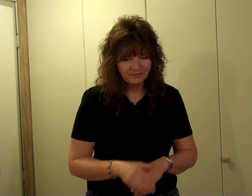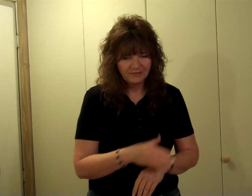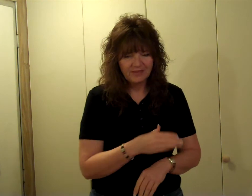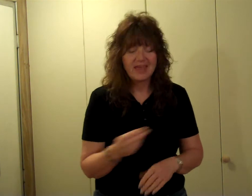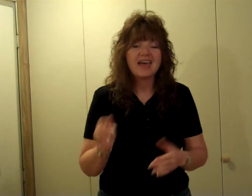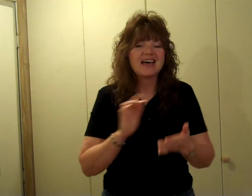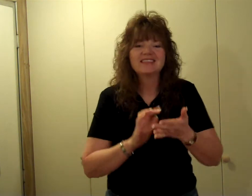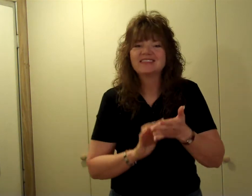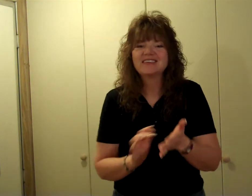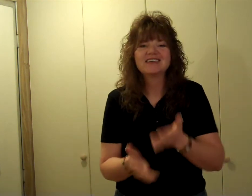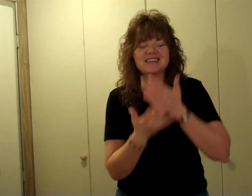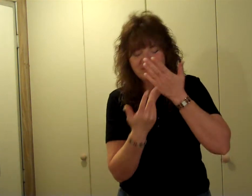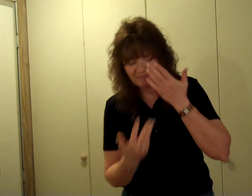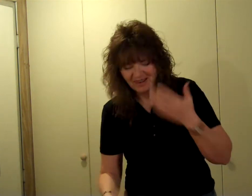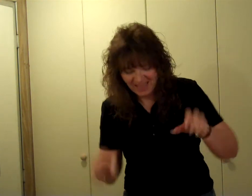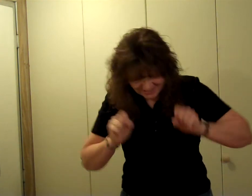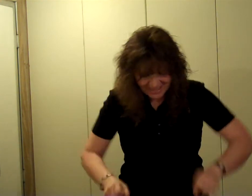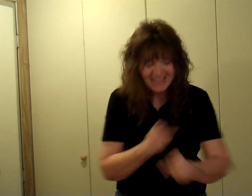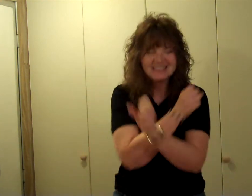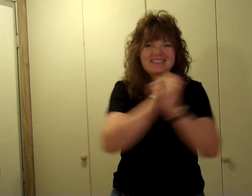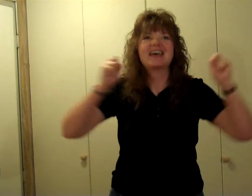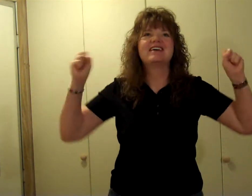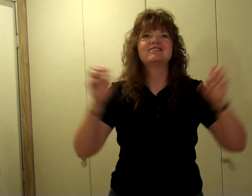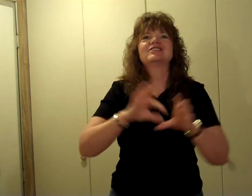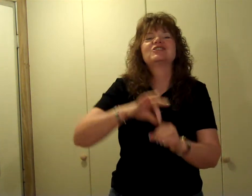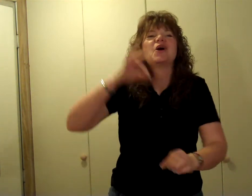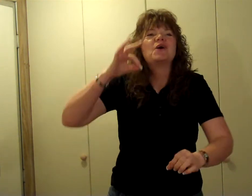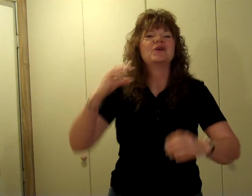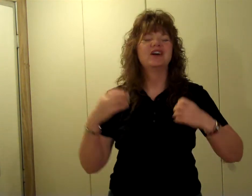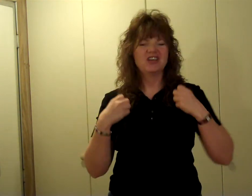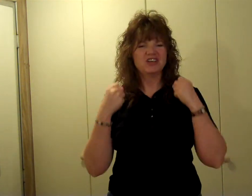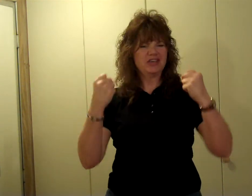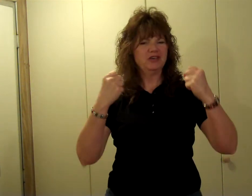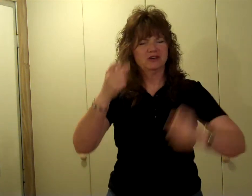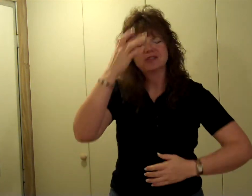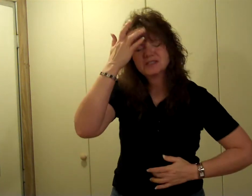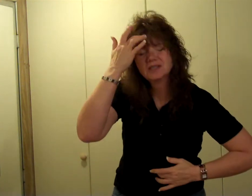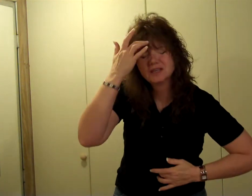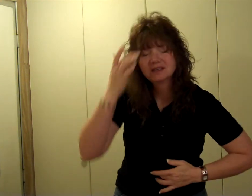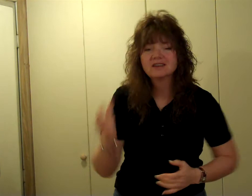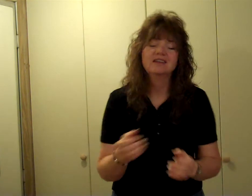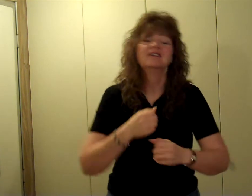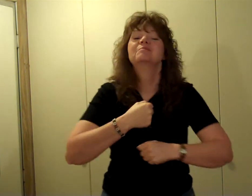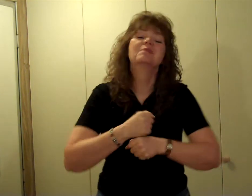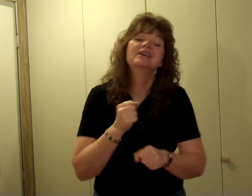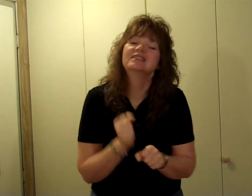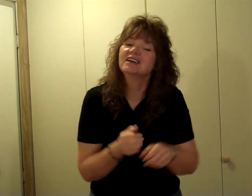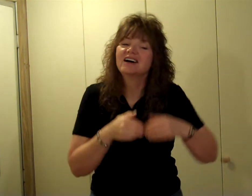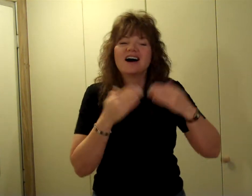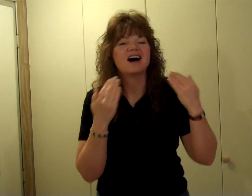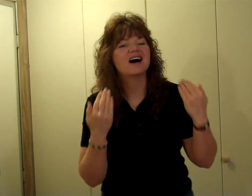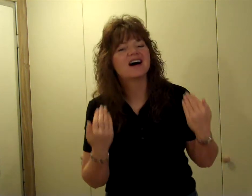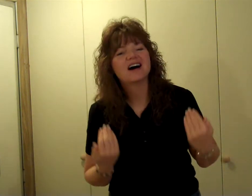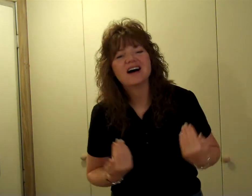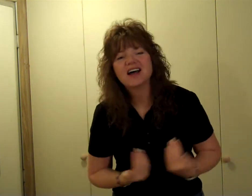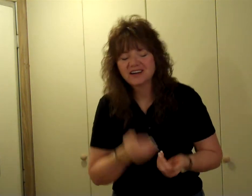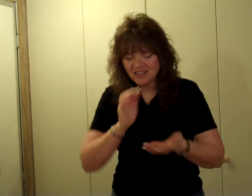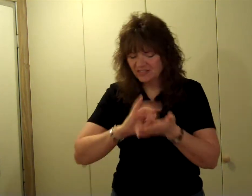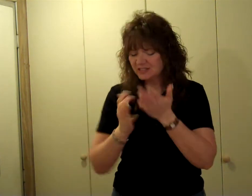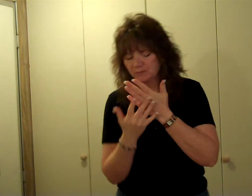And this blood can save the soul, heal the sick, mend the heart. This